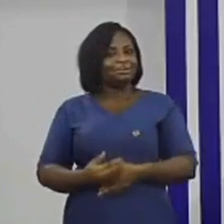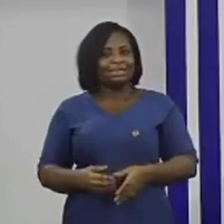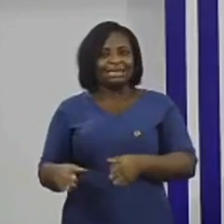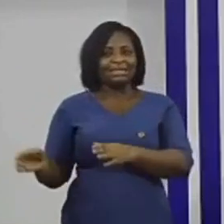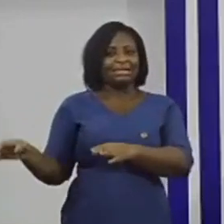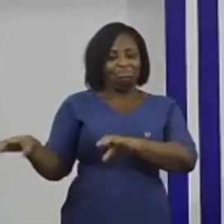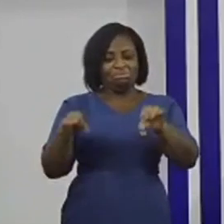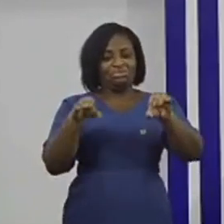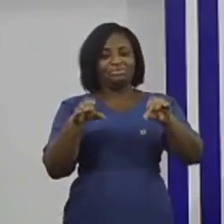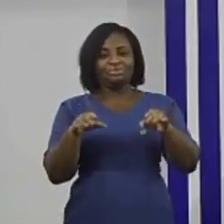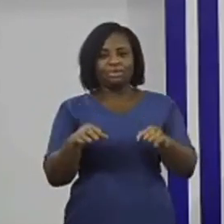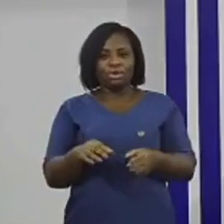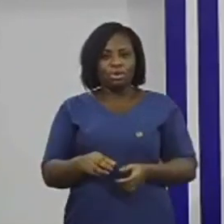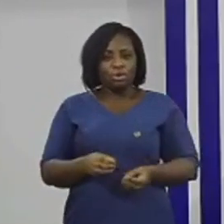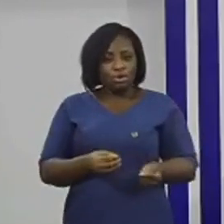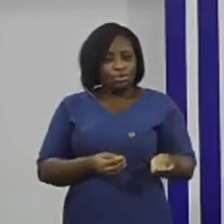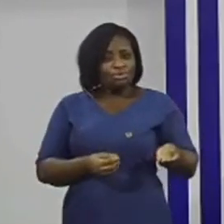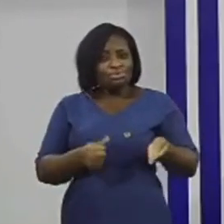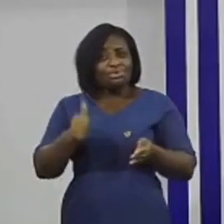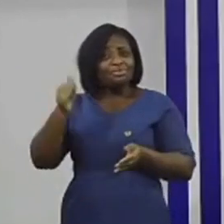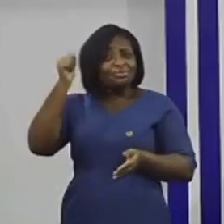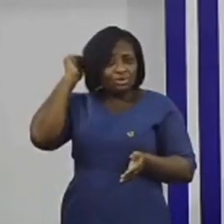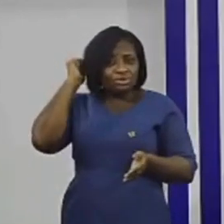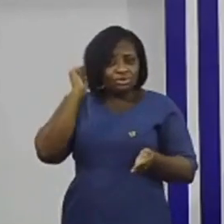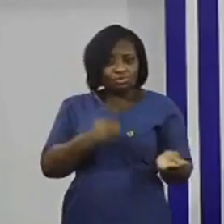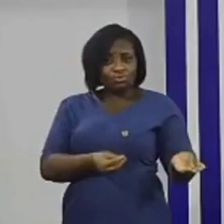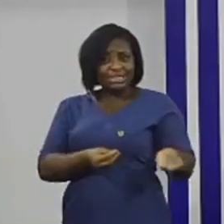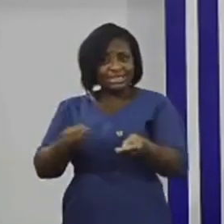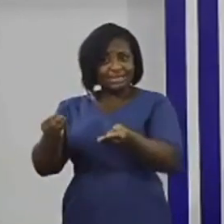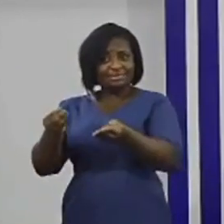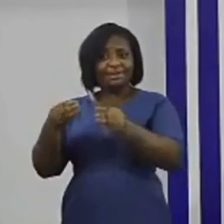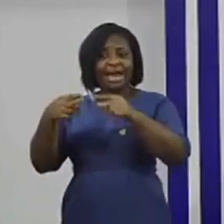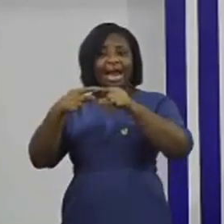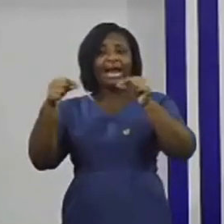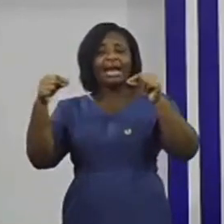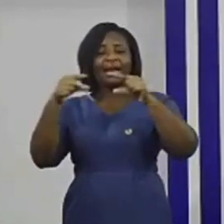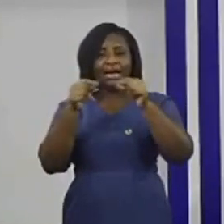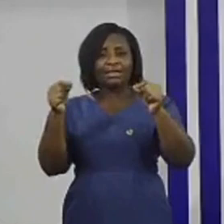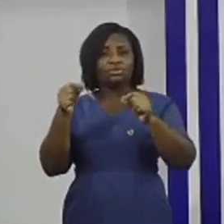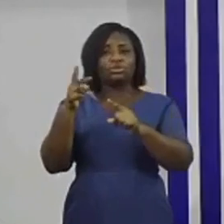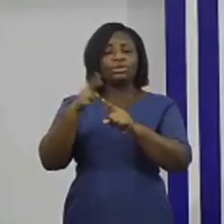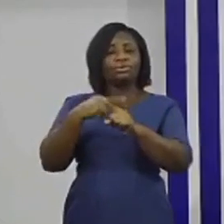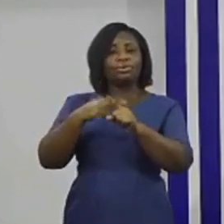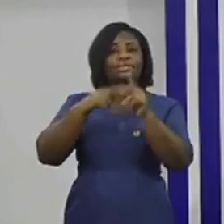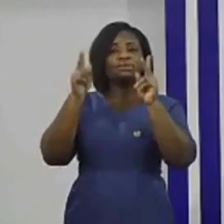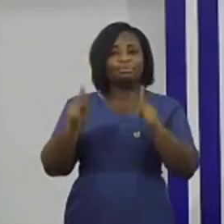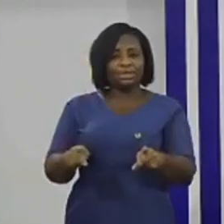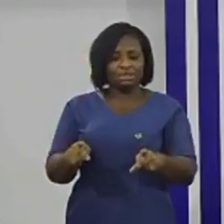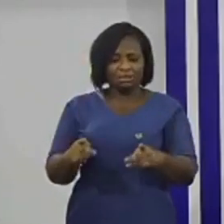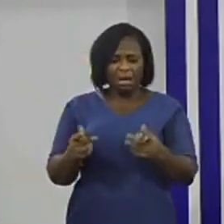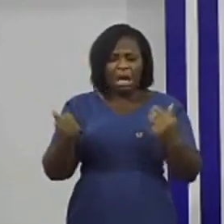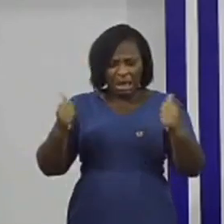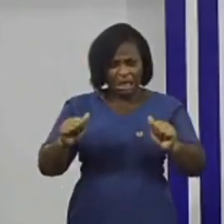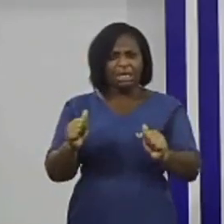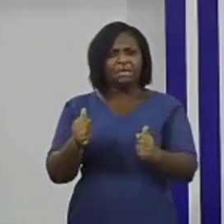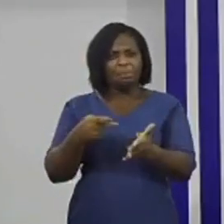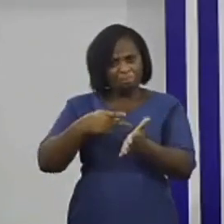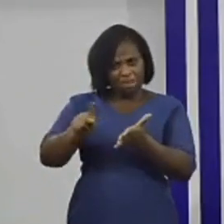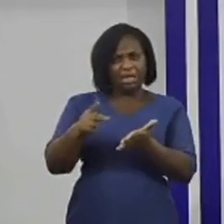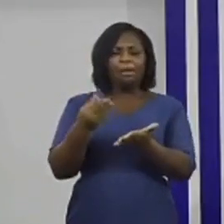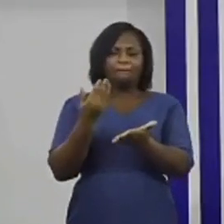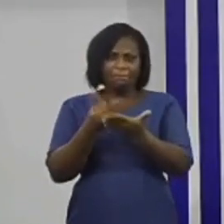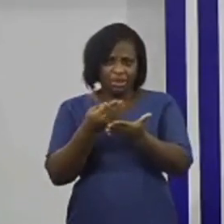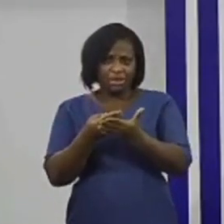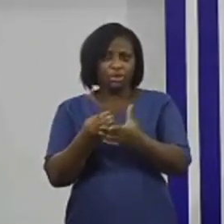Refusing to issue a rent card is also a criminal offence, punishable by a fine or imprisonment not exceeding six